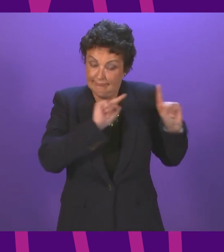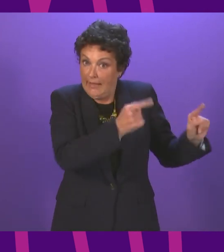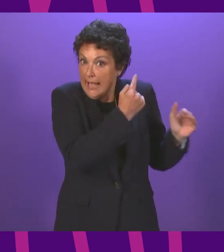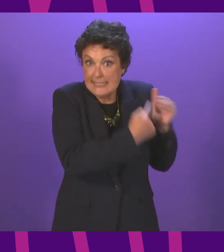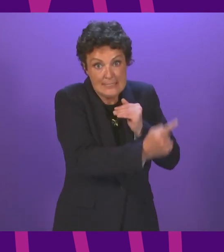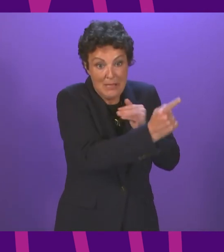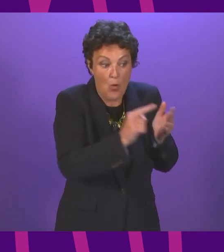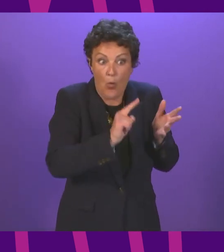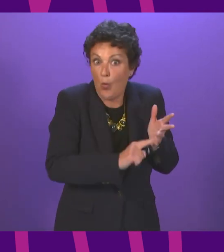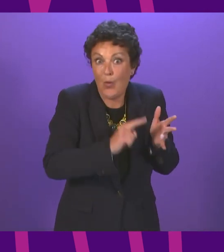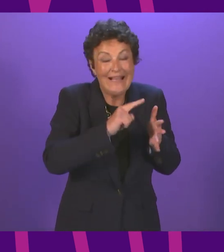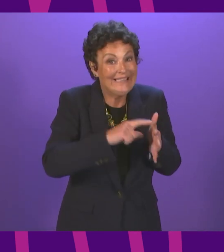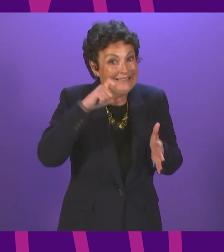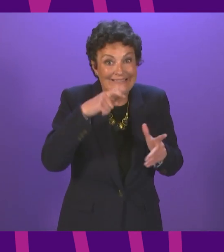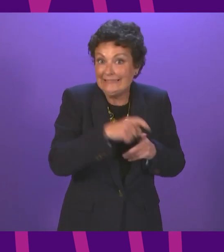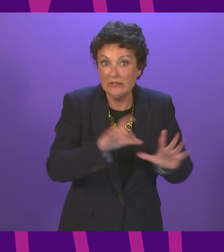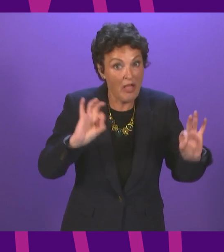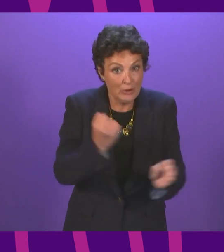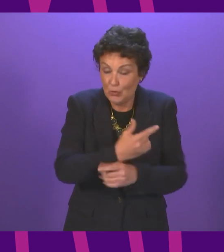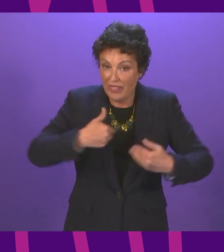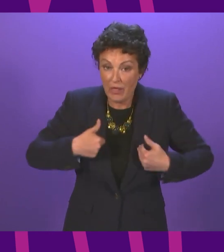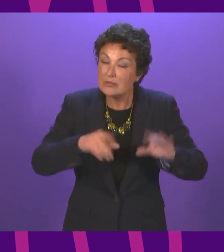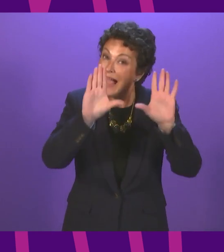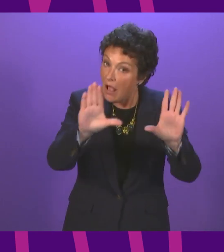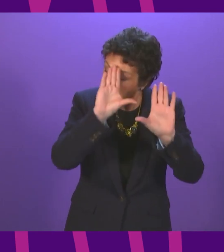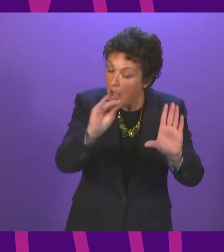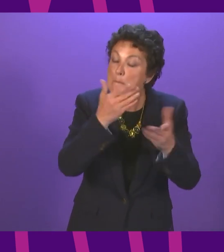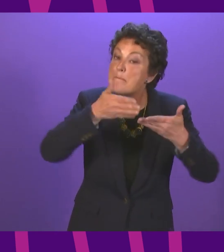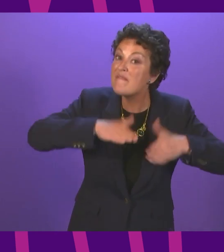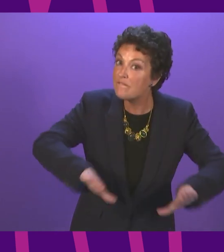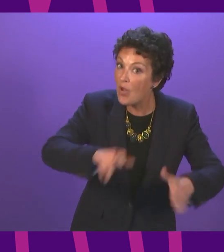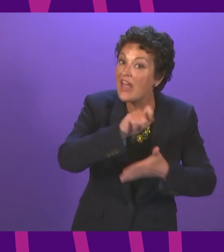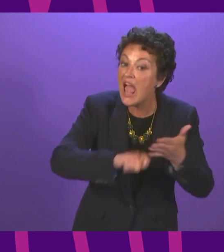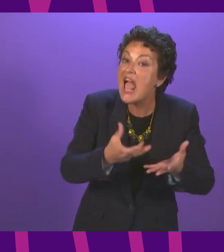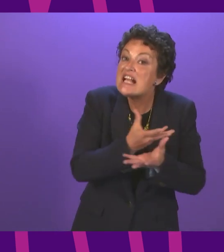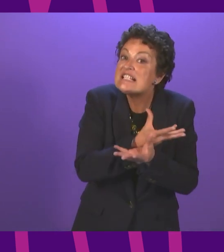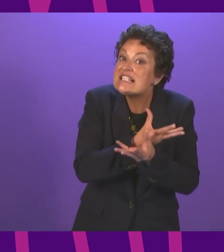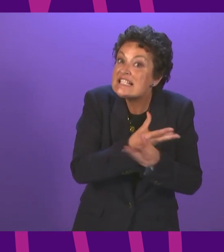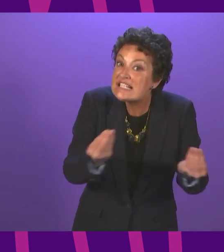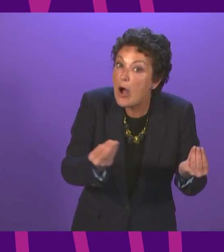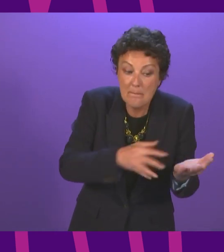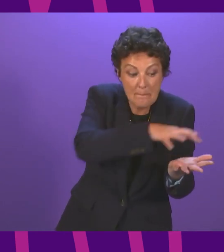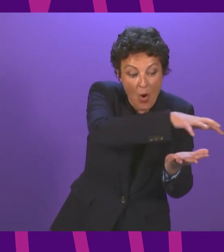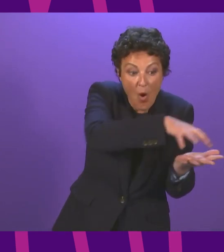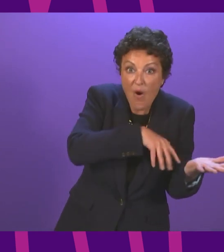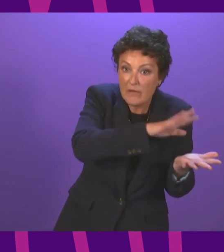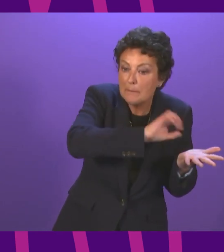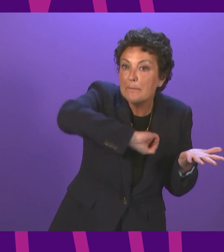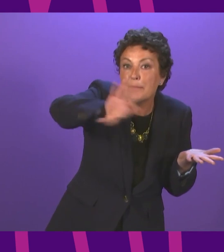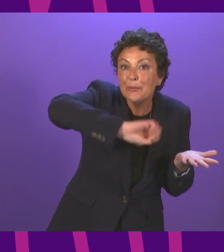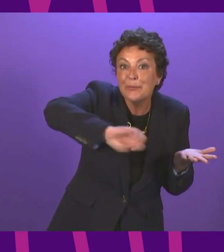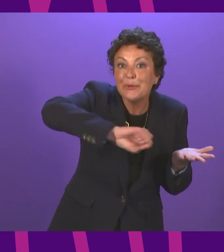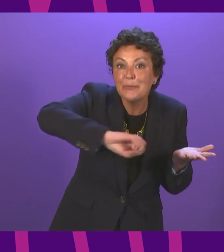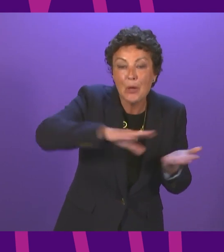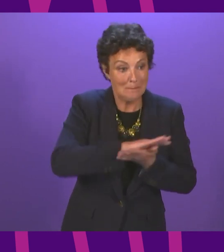independent OECD. And before the election, some of the correspondence was actually put into spice so that members could see